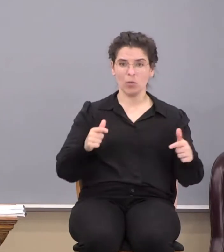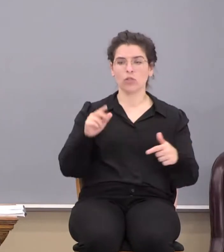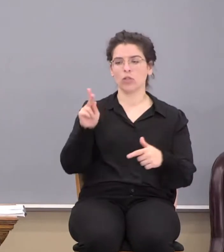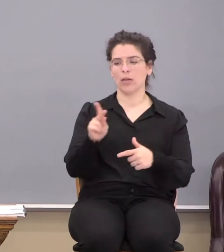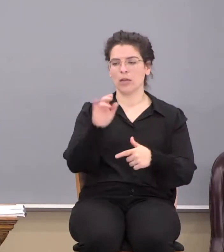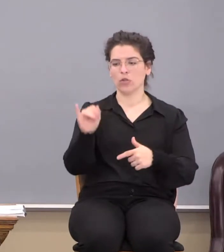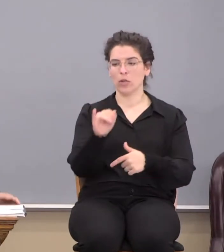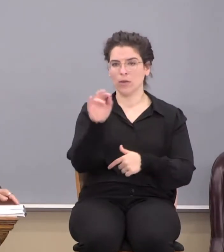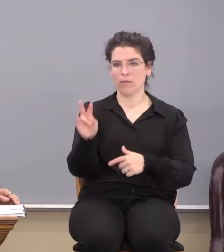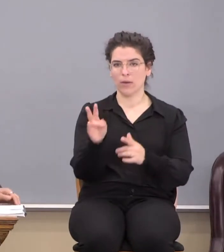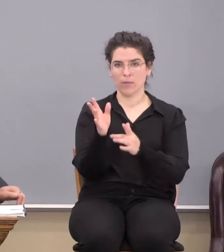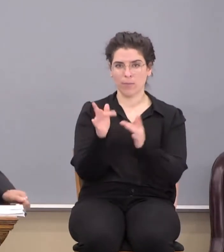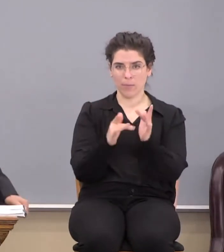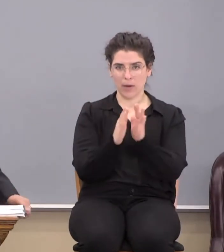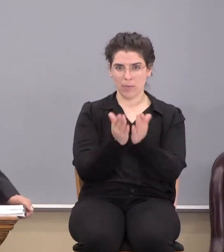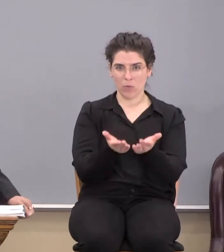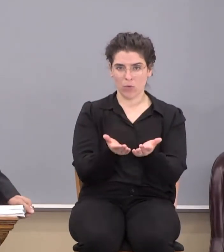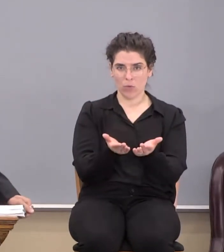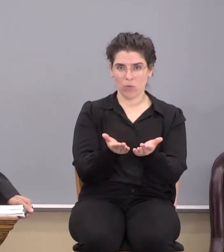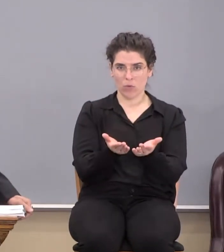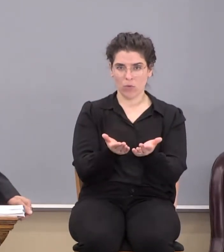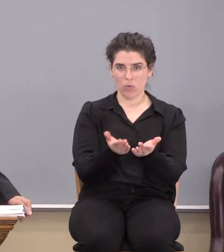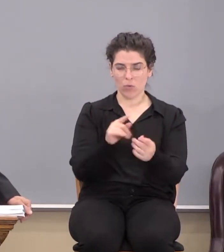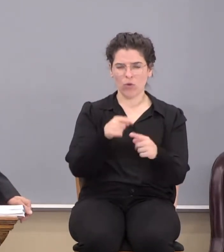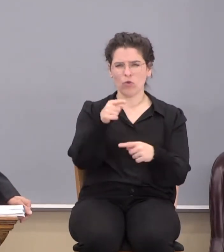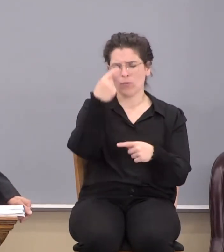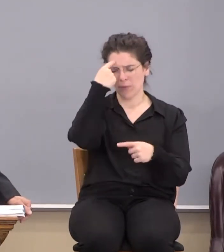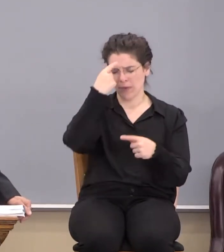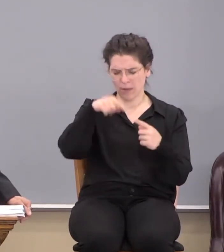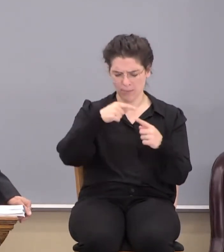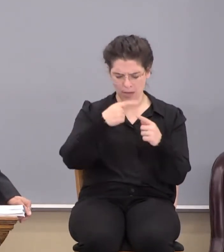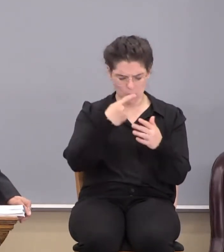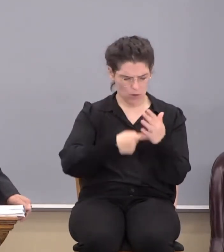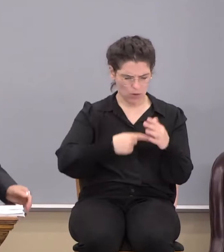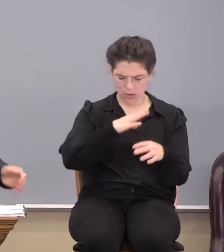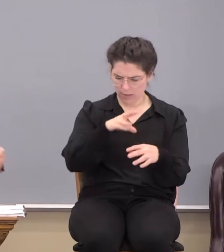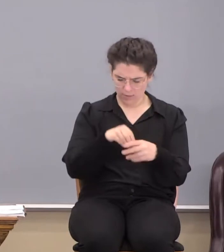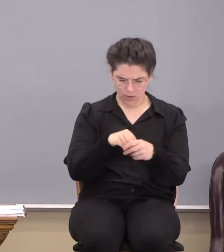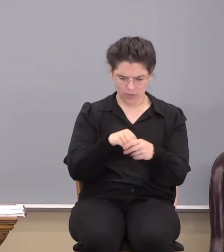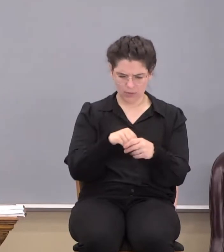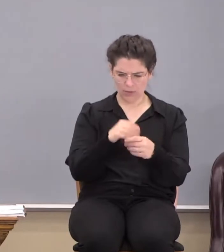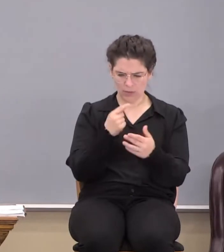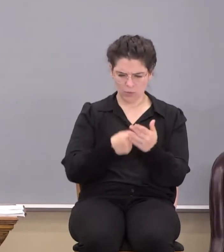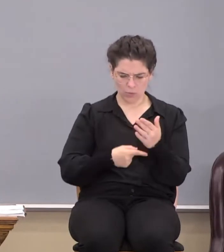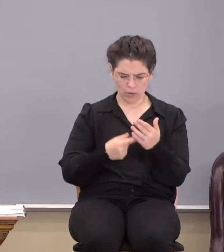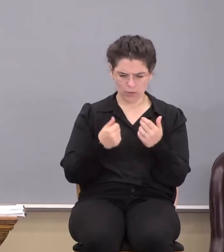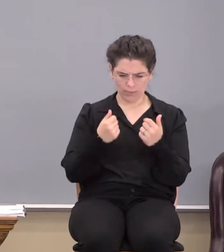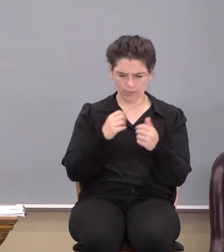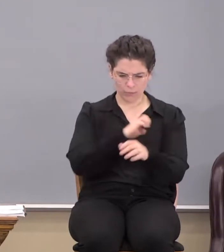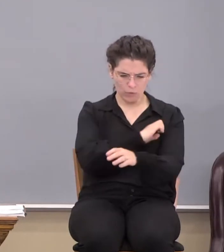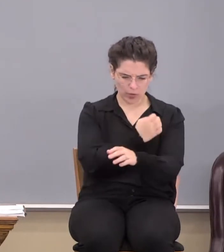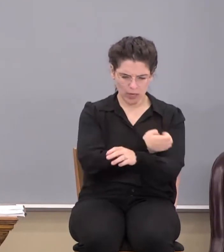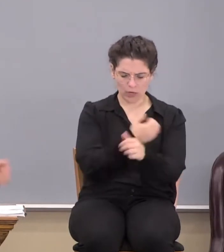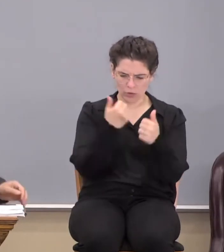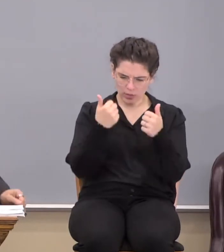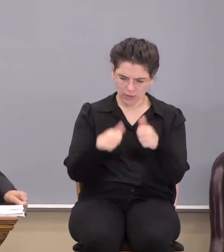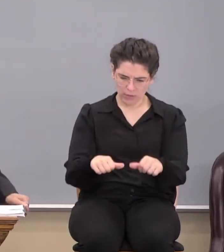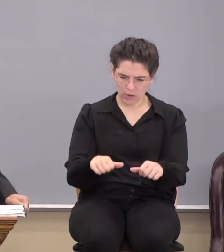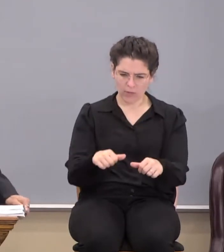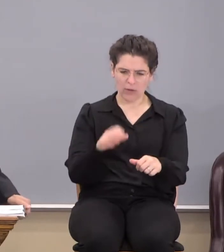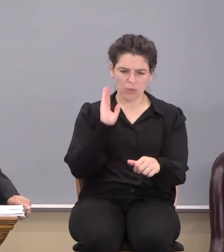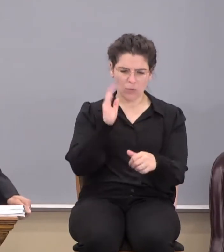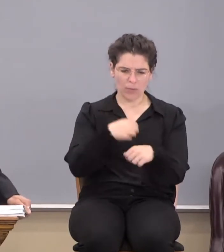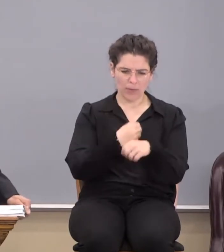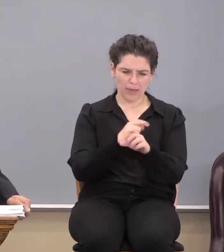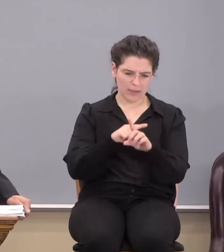Bible. When you think about what you're going to get involved in, in terms of what you're going to put your energy in, that it's going to make a